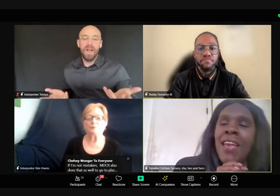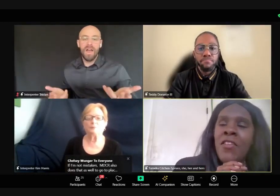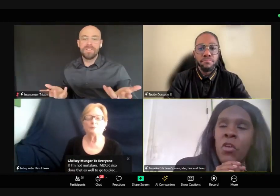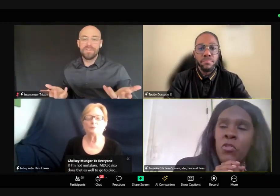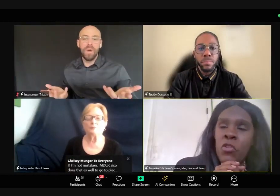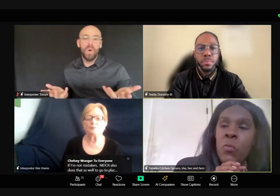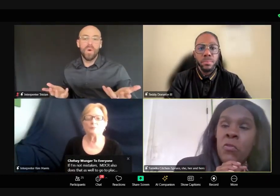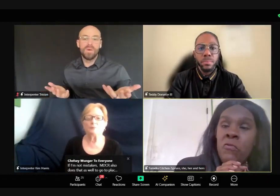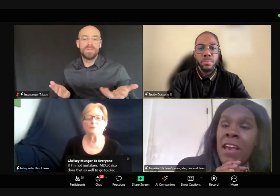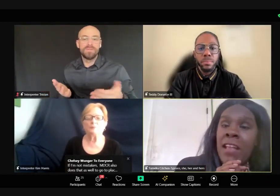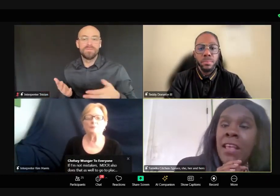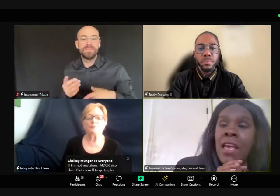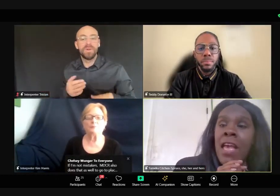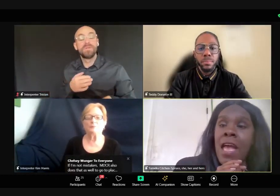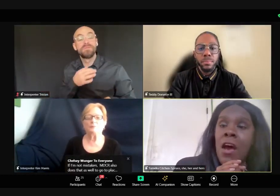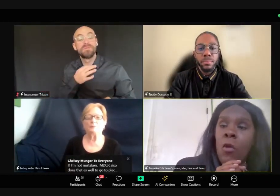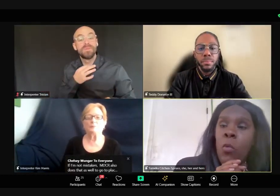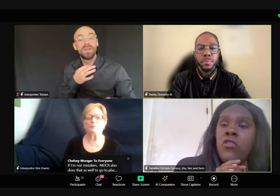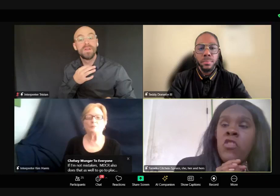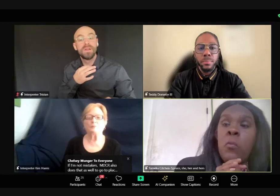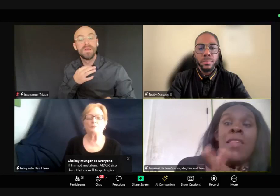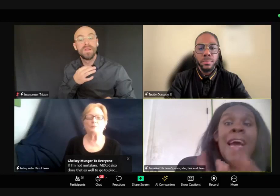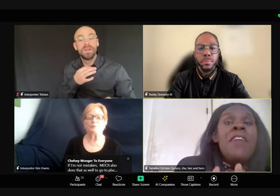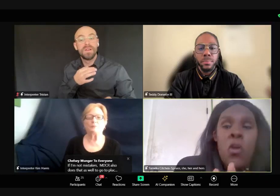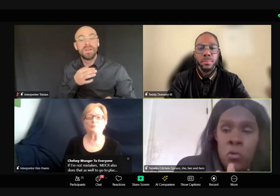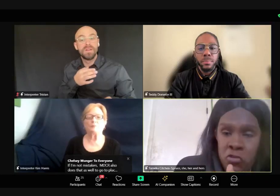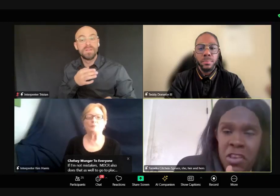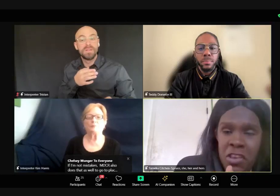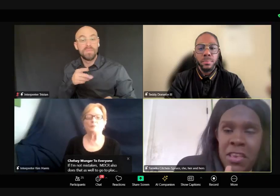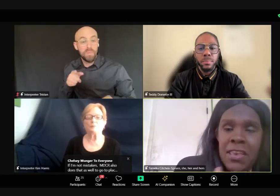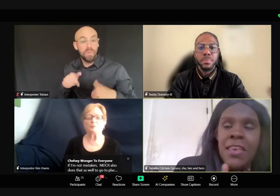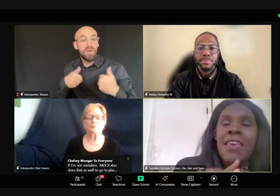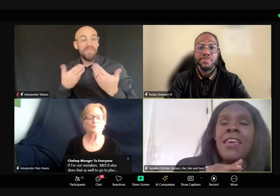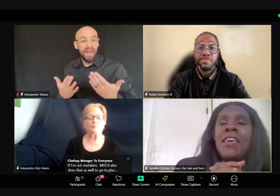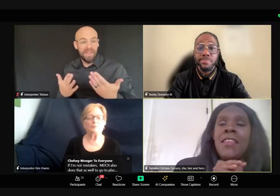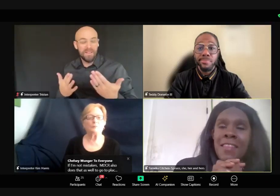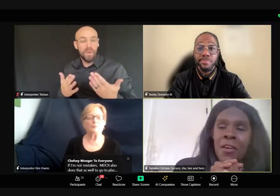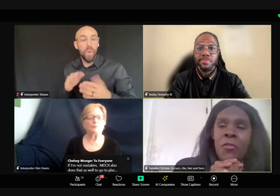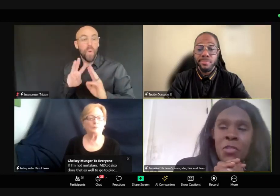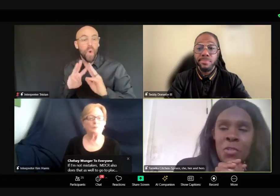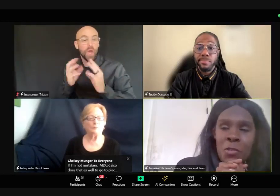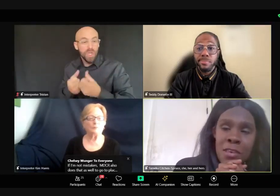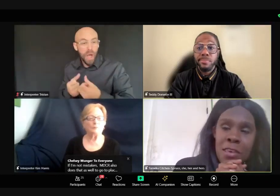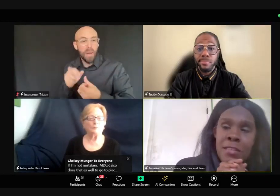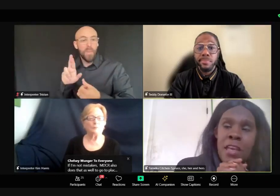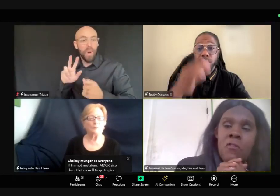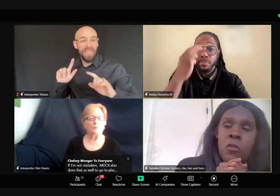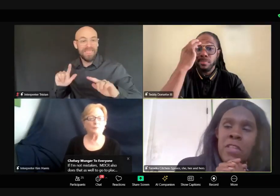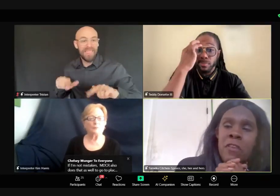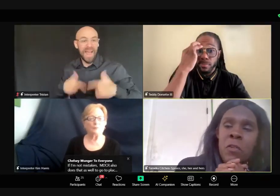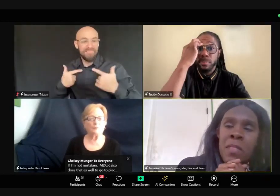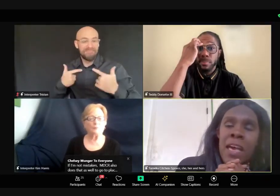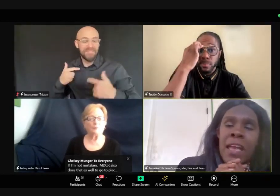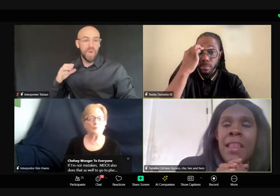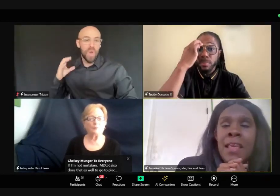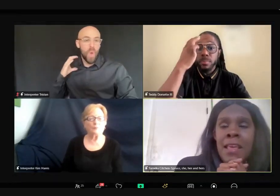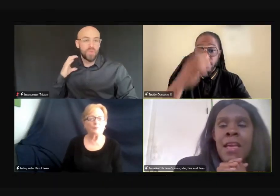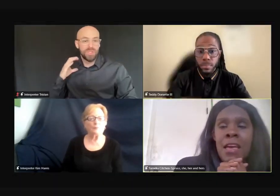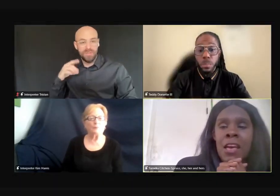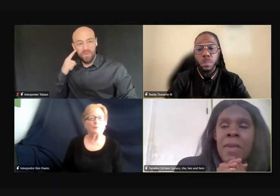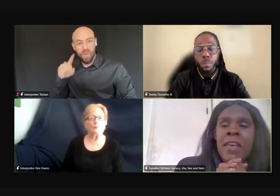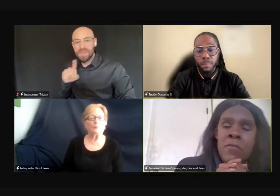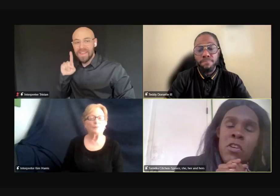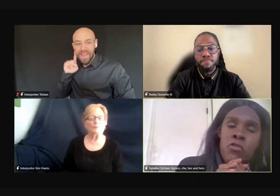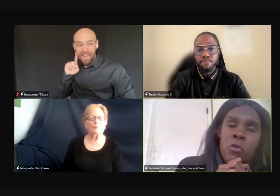great, so do you provide, uh, workshop or life coaching, you know, to deaf or deaf and blind,